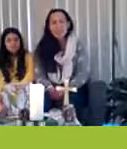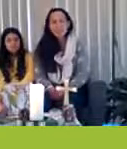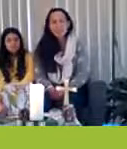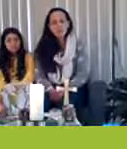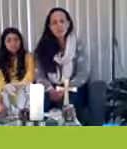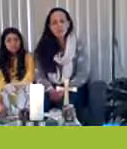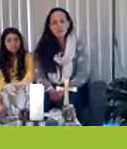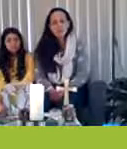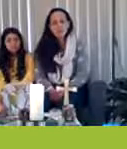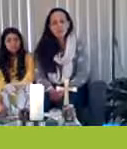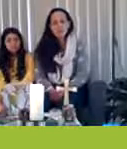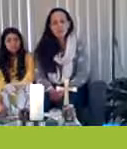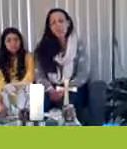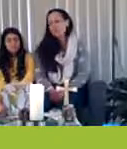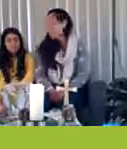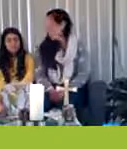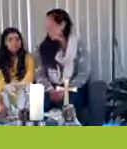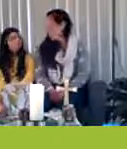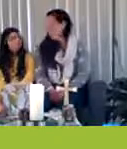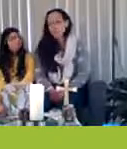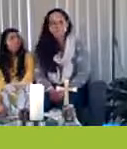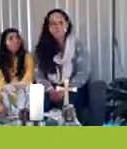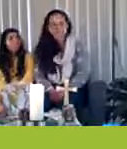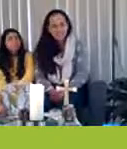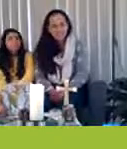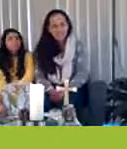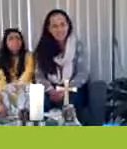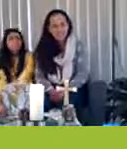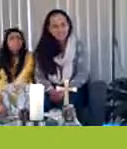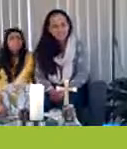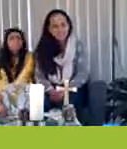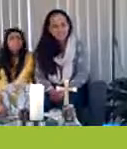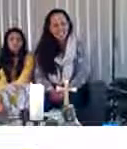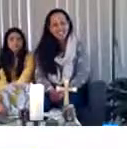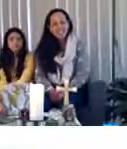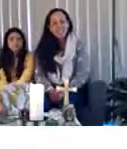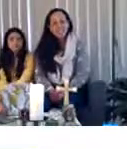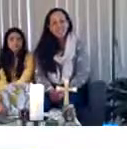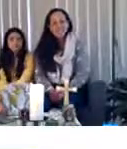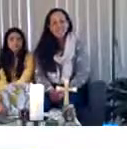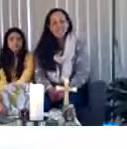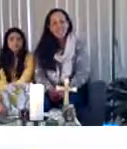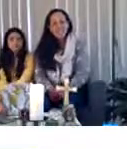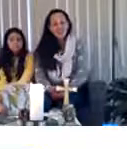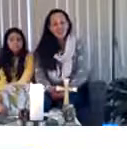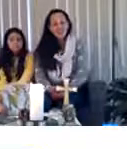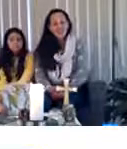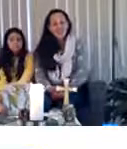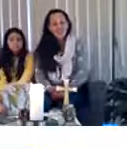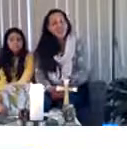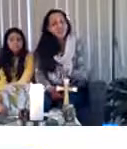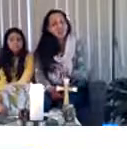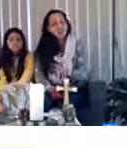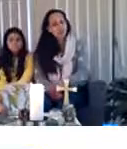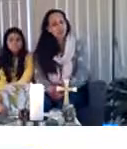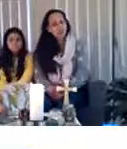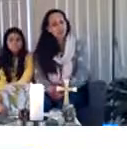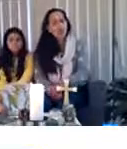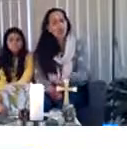above. That was beautiful. Thank you so much. Okay, we're going to go into this week's gospel. But before we do that,